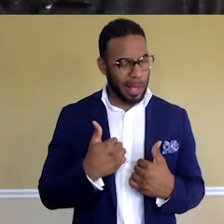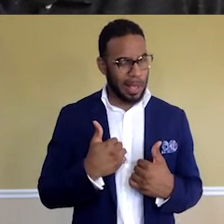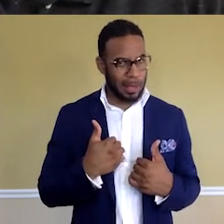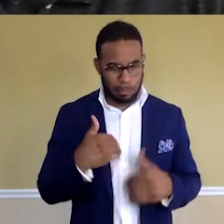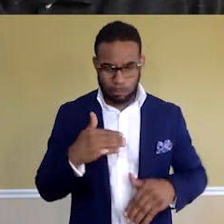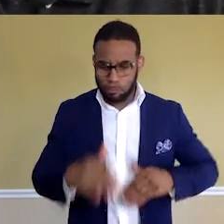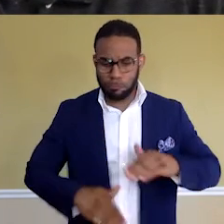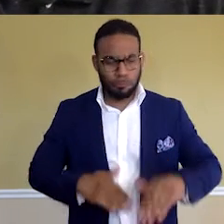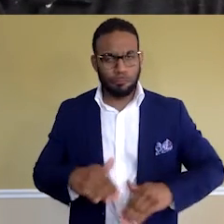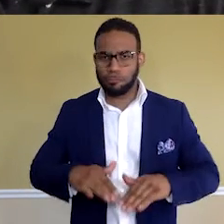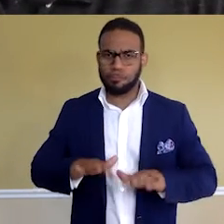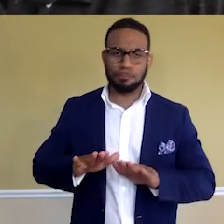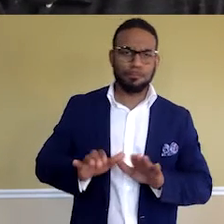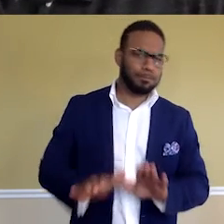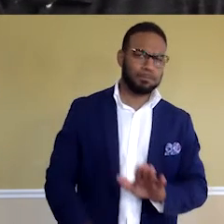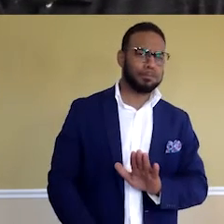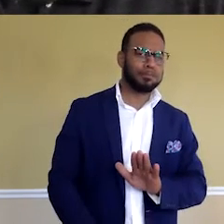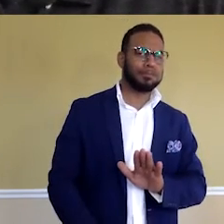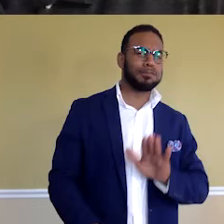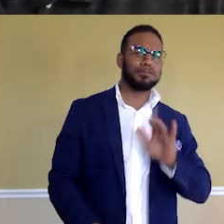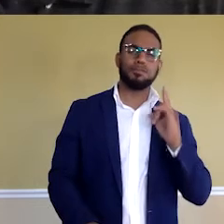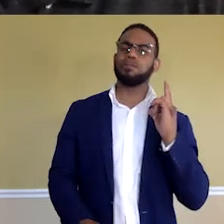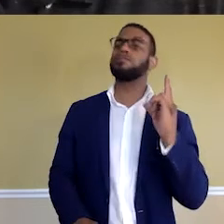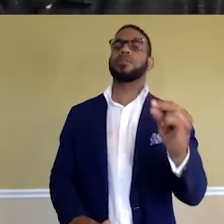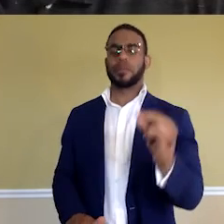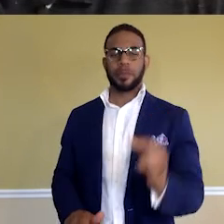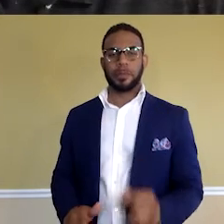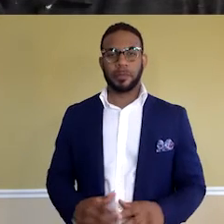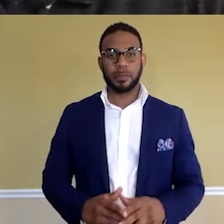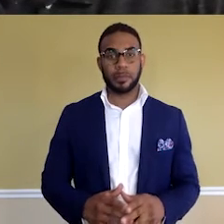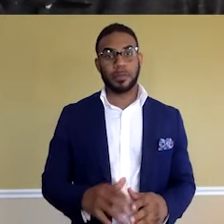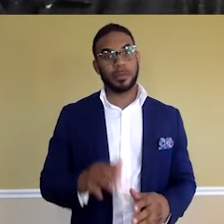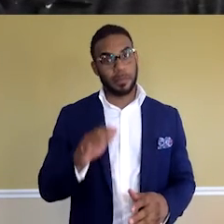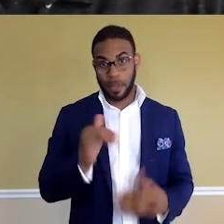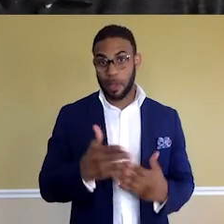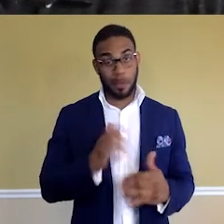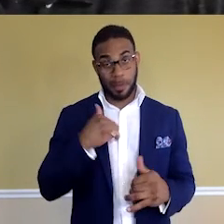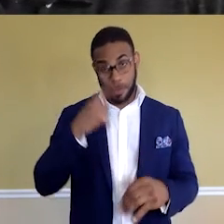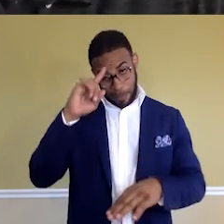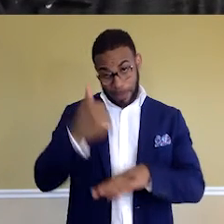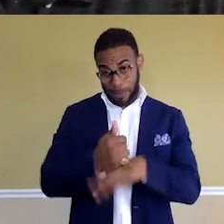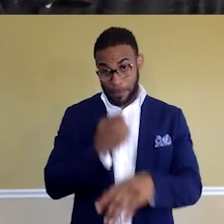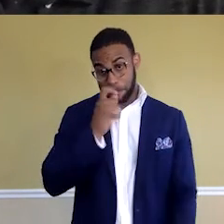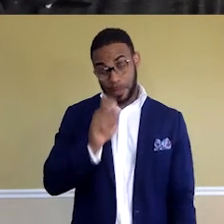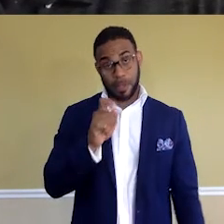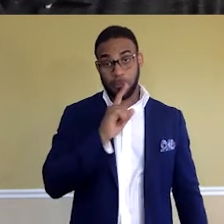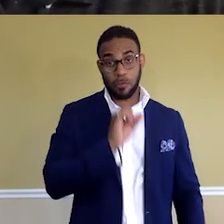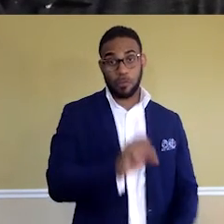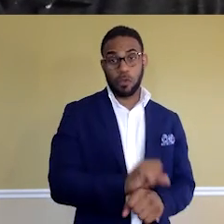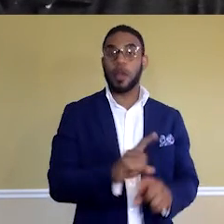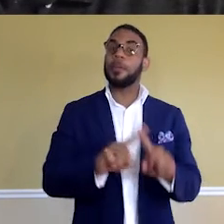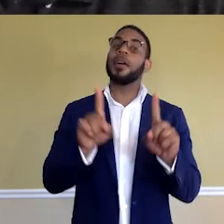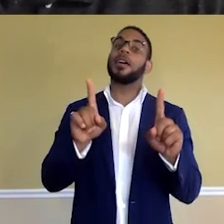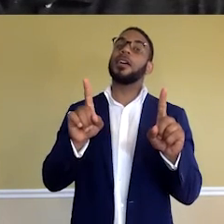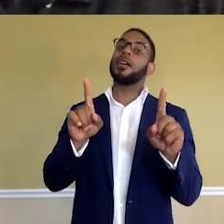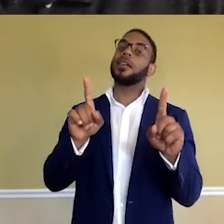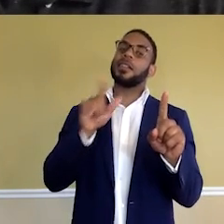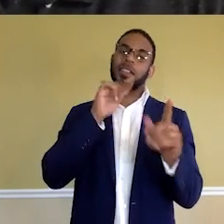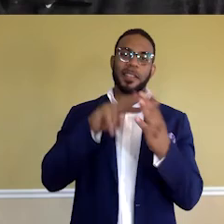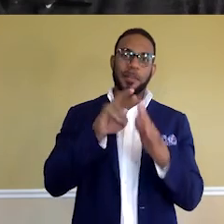the foot on the pedal, right? Yes, all the way down. So that's always been my mindset for sure. But it doesn't mean that racism isn't there,